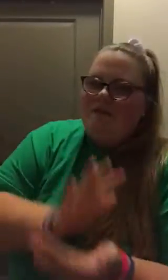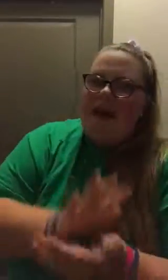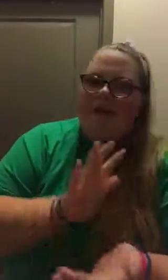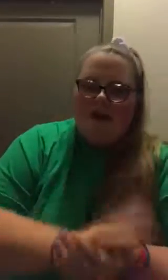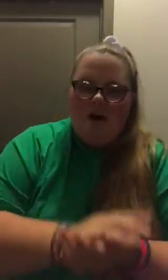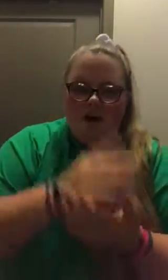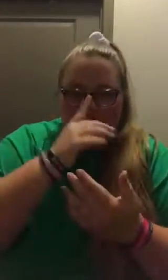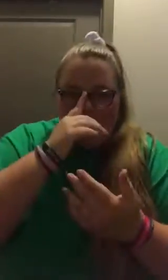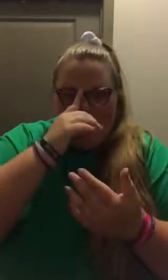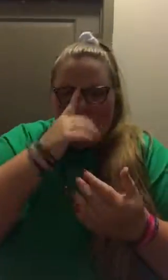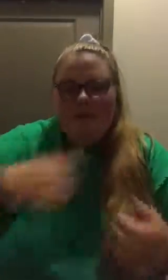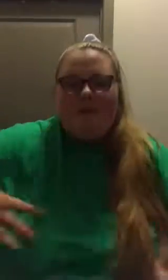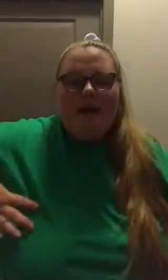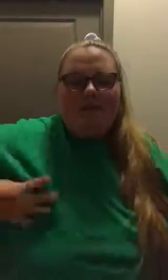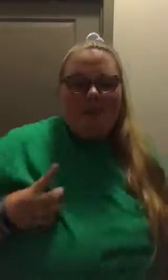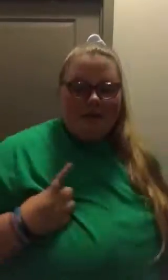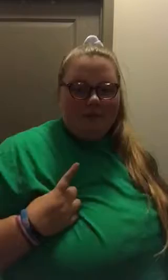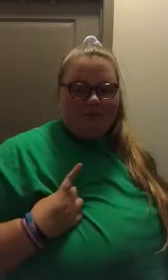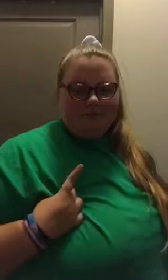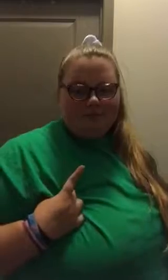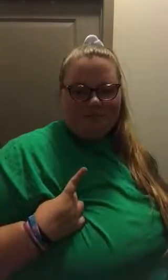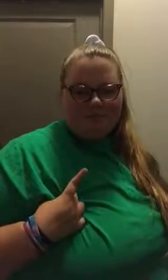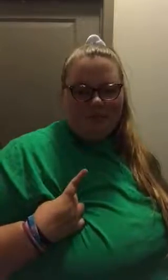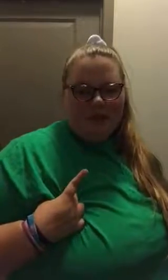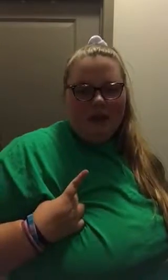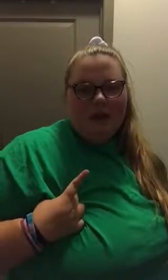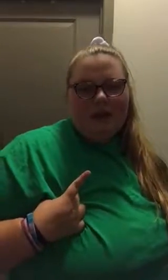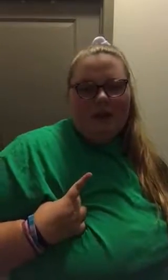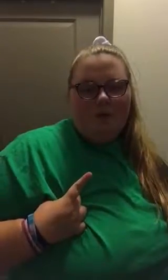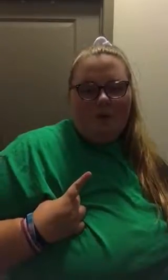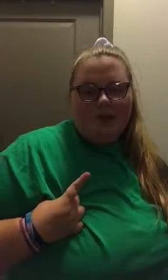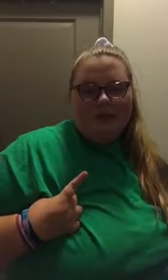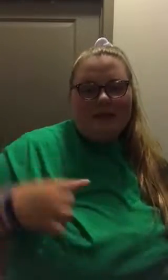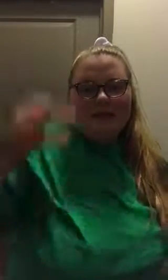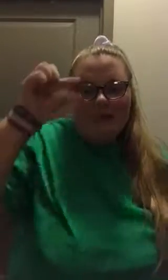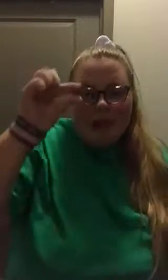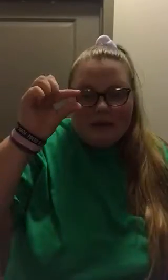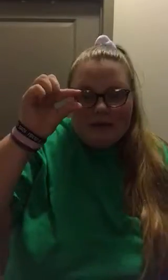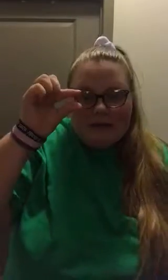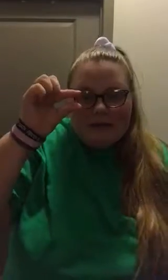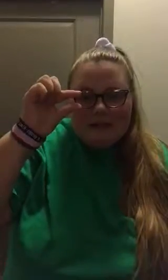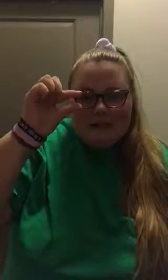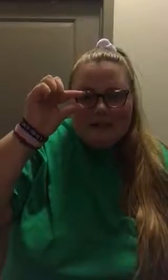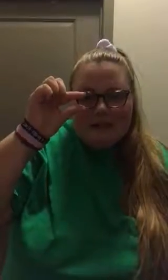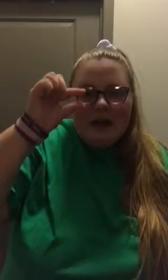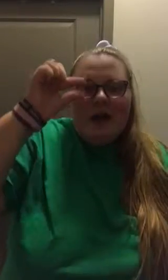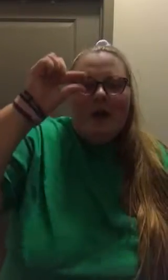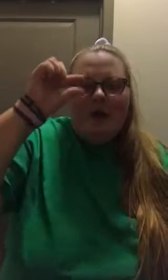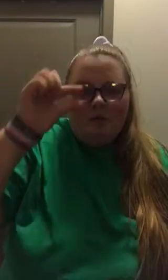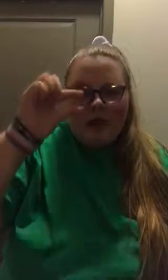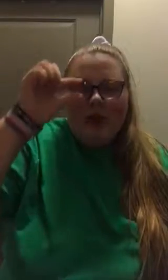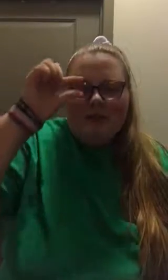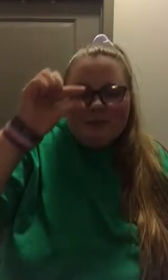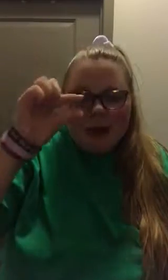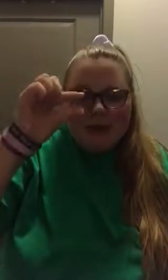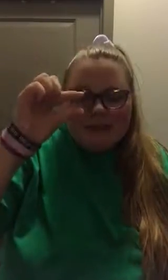the valley, y'all. And on that feather, there was a spot A rare spot,